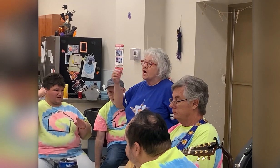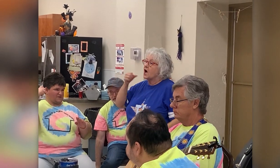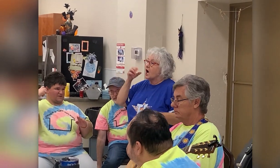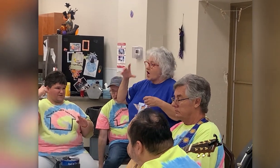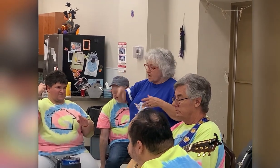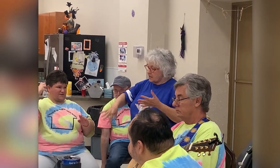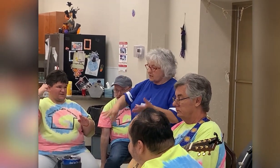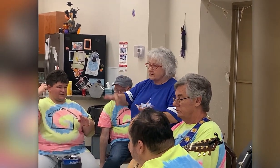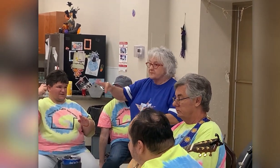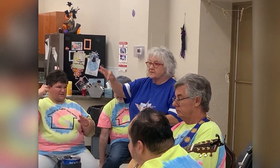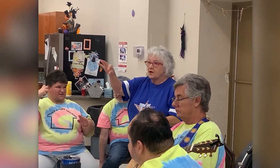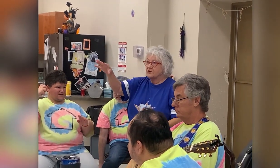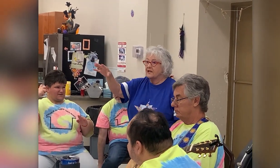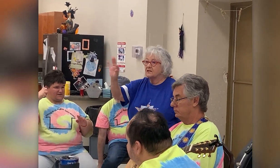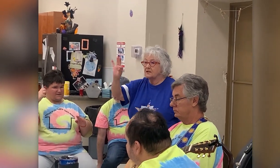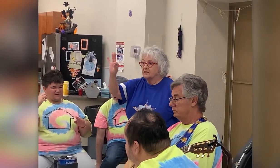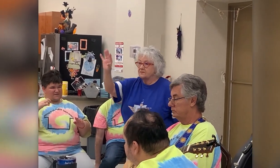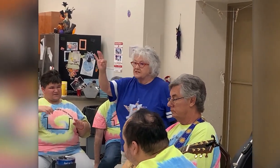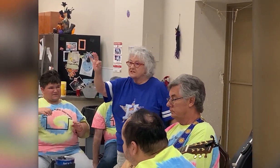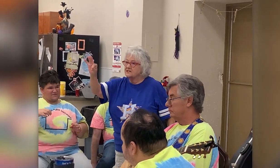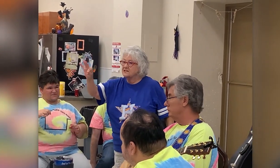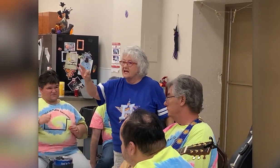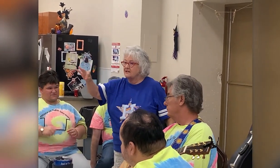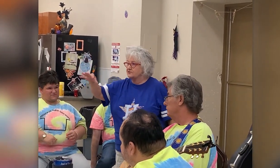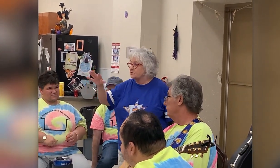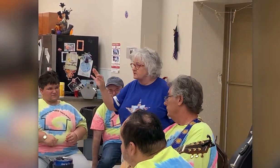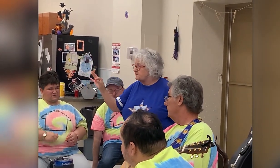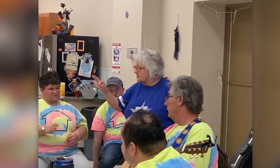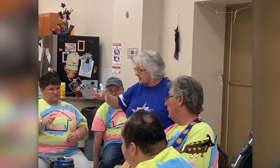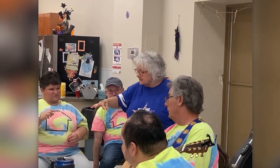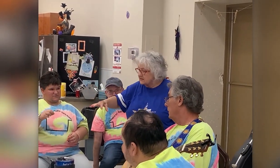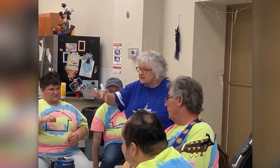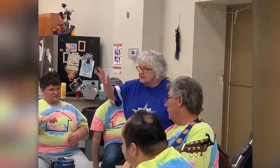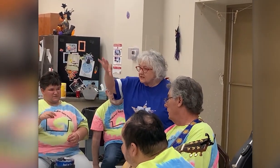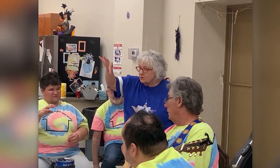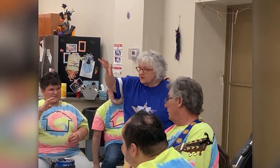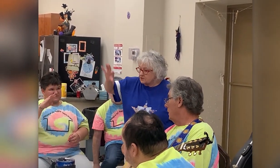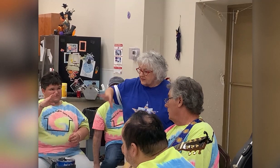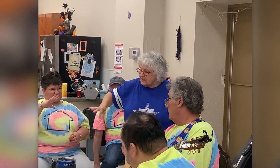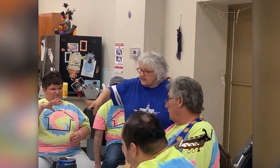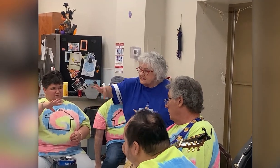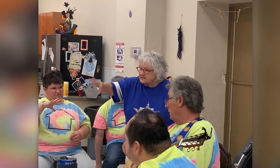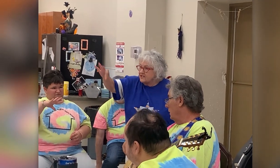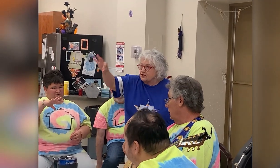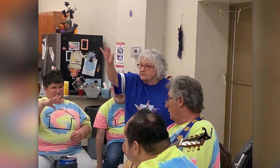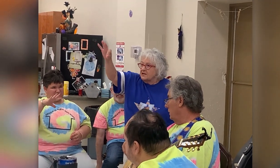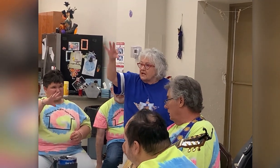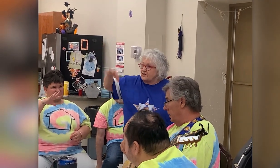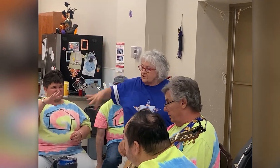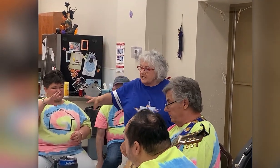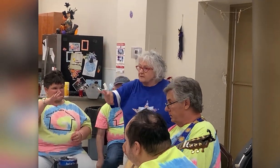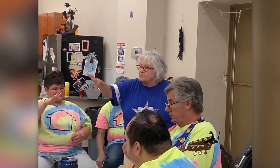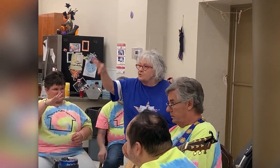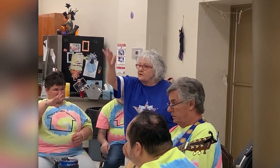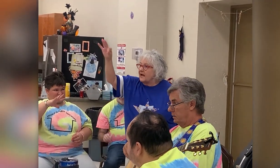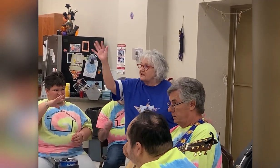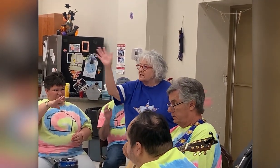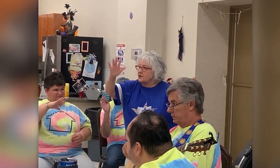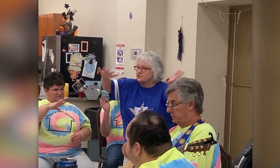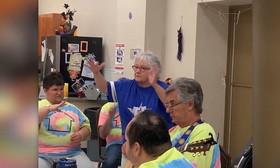Ghostbusters! Is this a sign for spirit? Watch me. It's like you're... You gotta move. gotta ghost.